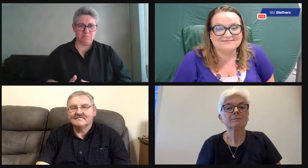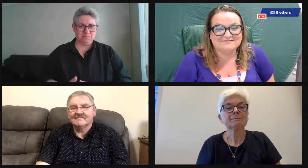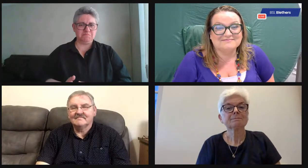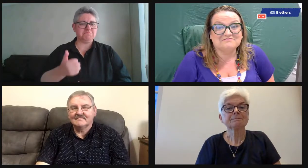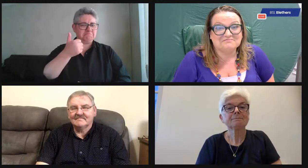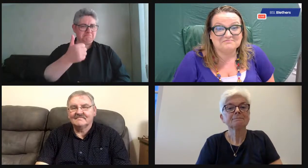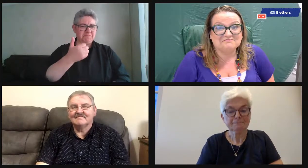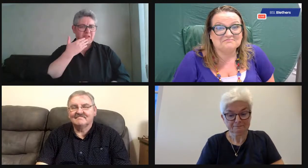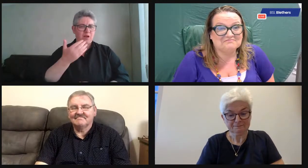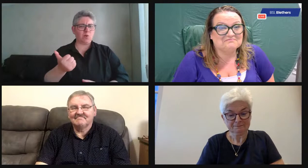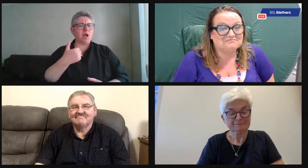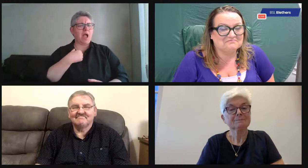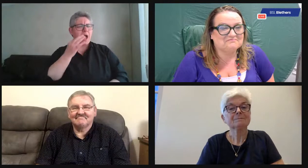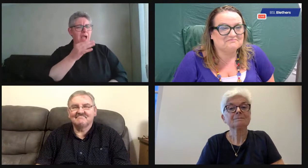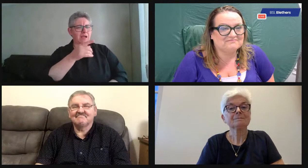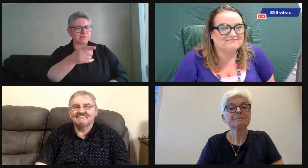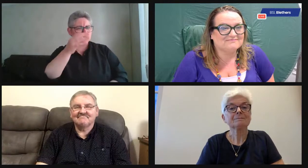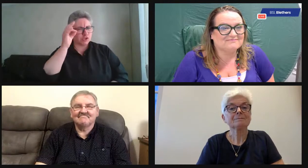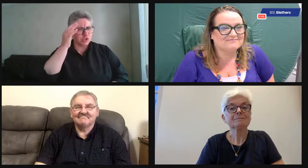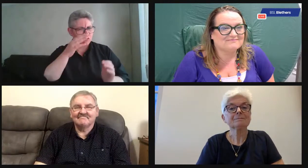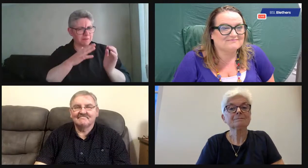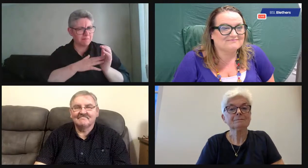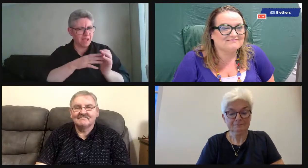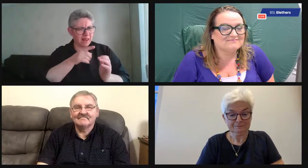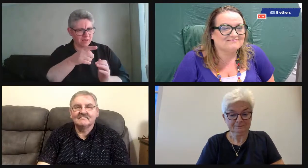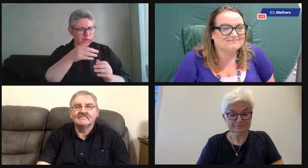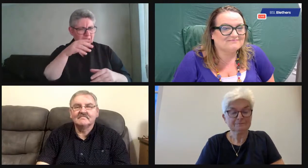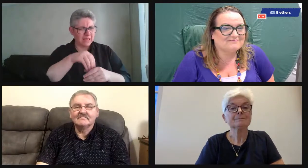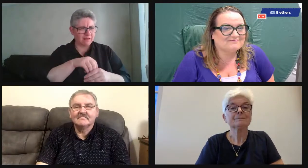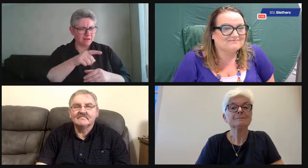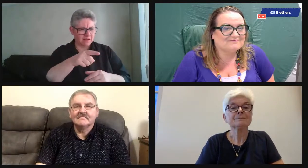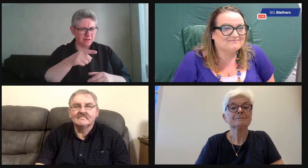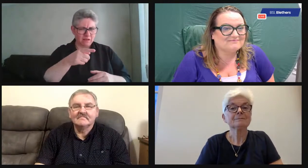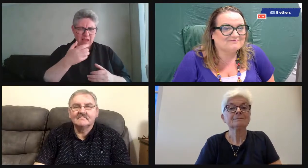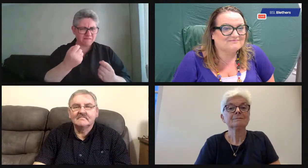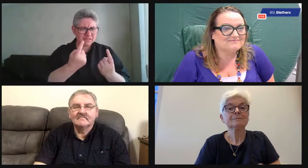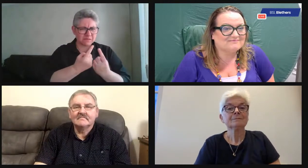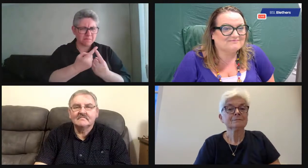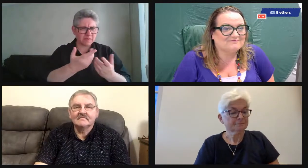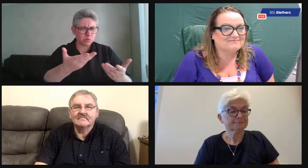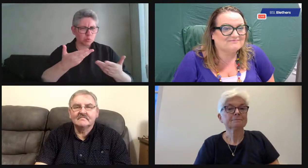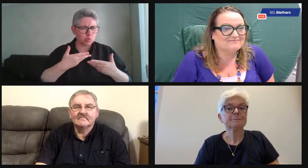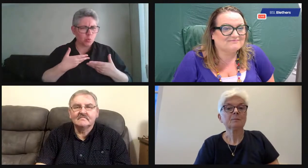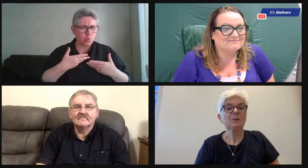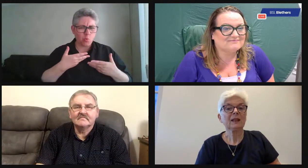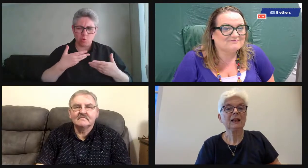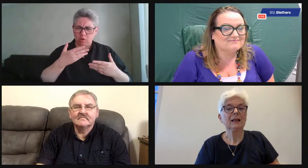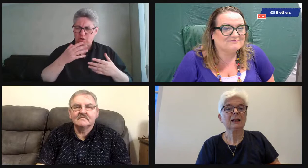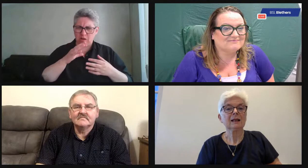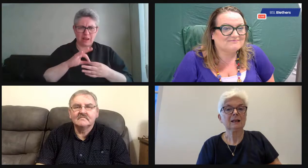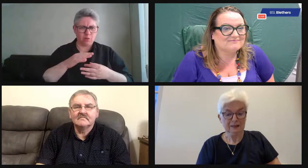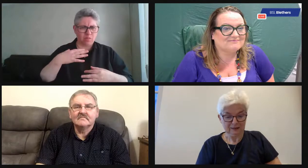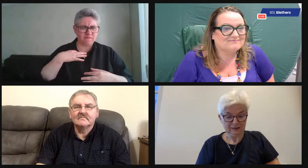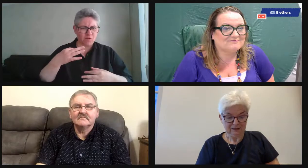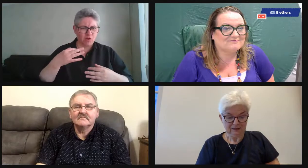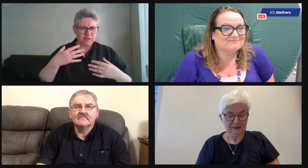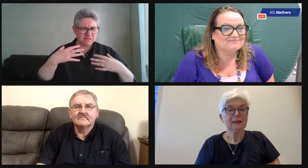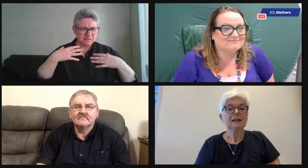else in the UK, it's absolutely worth volunteering for it. Cherry, do you have, you are involved in some